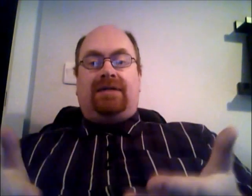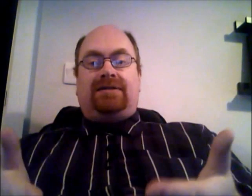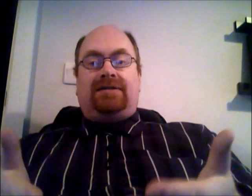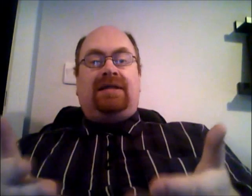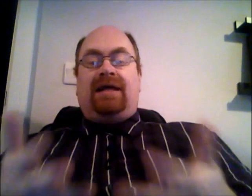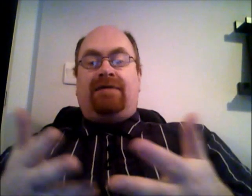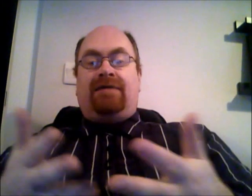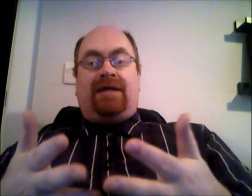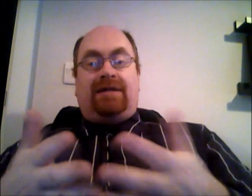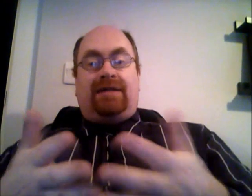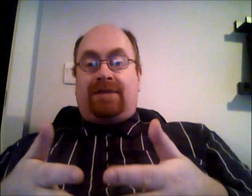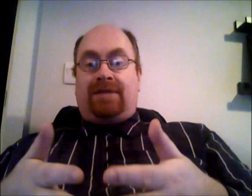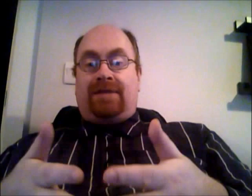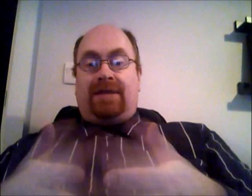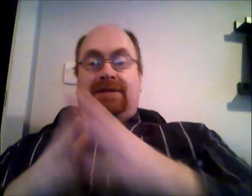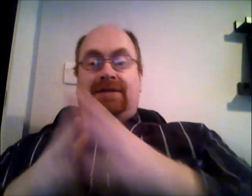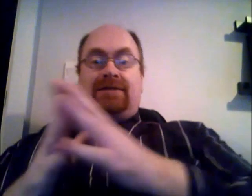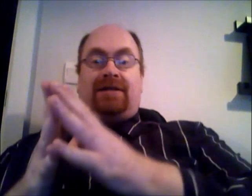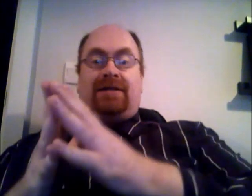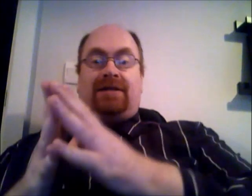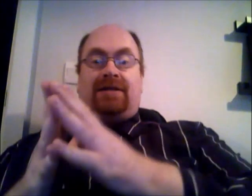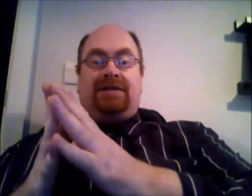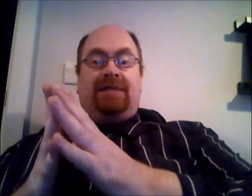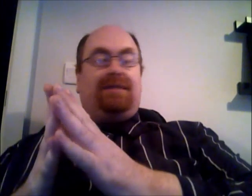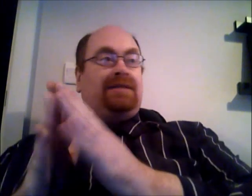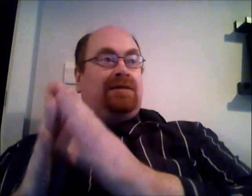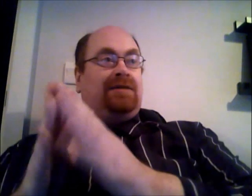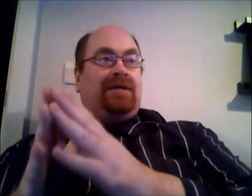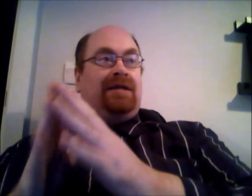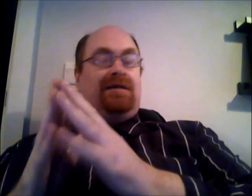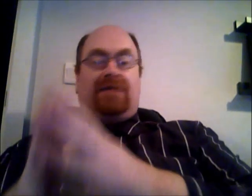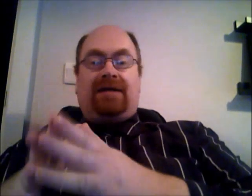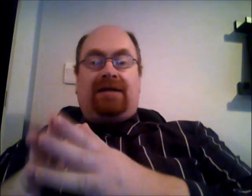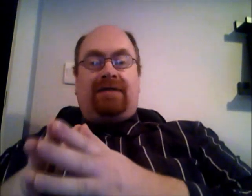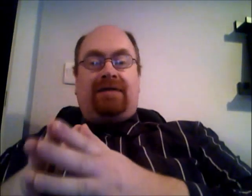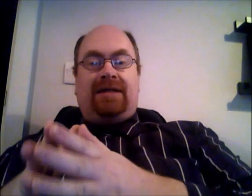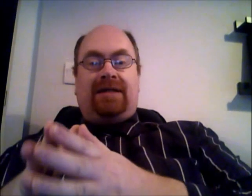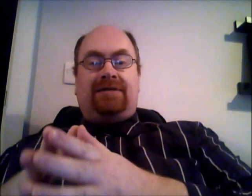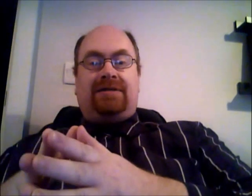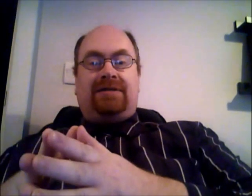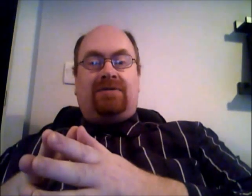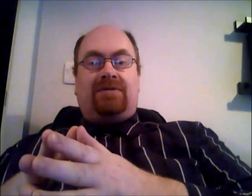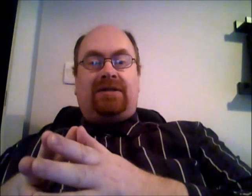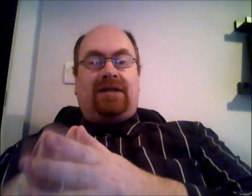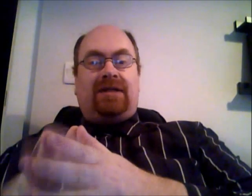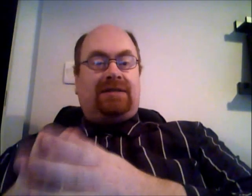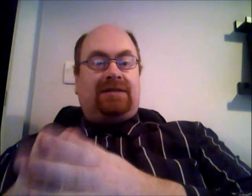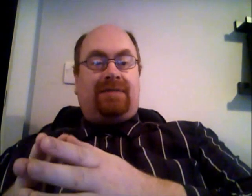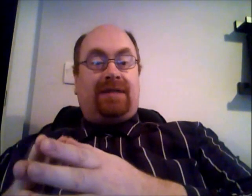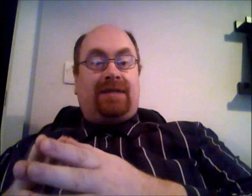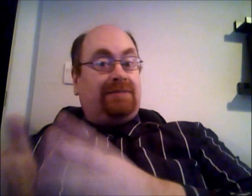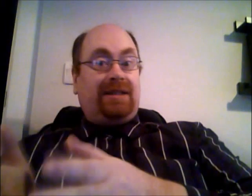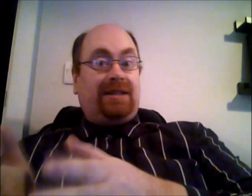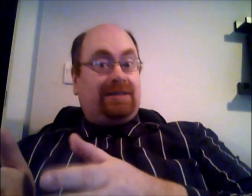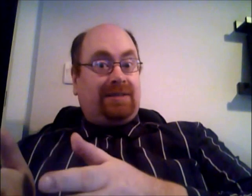have had enough on their place to try to keep things going without having the end of the water charge on top of that because what the expenses